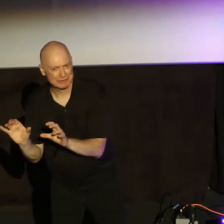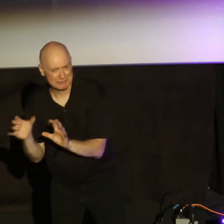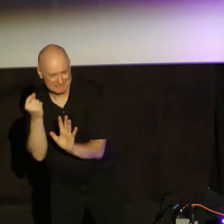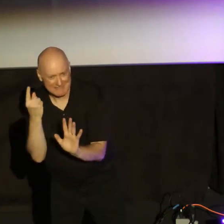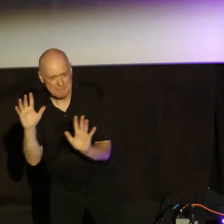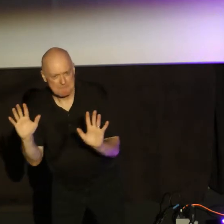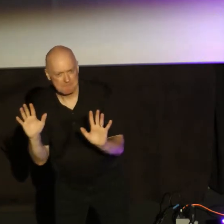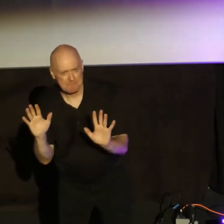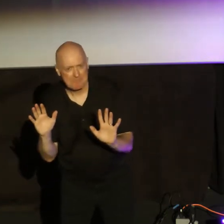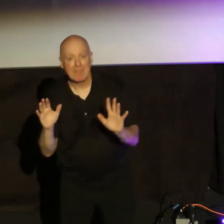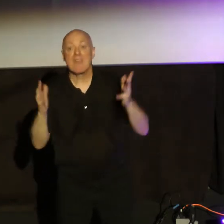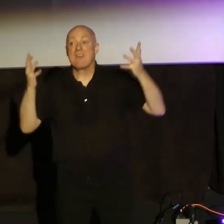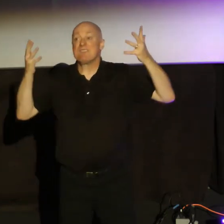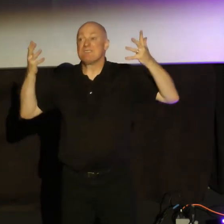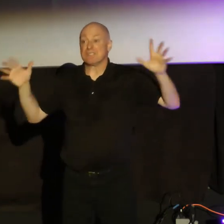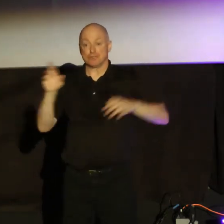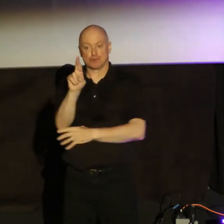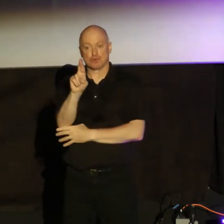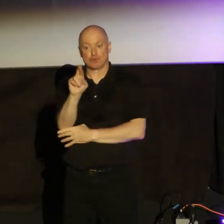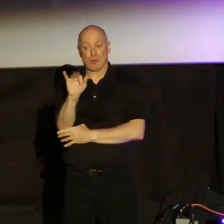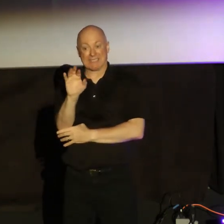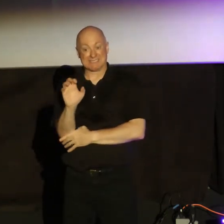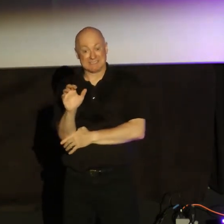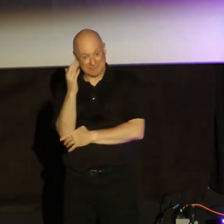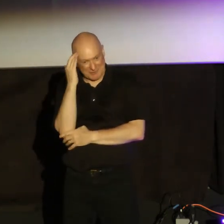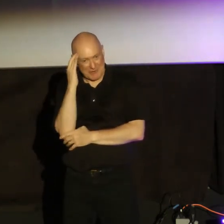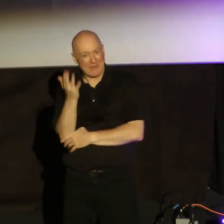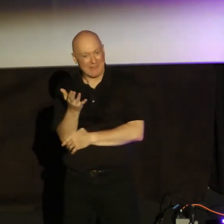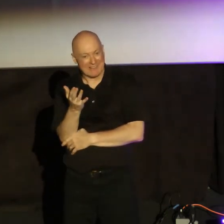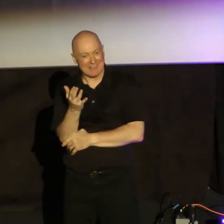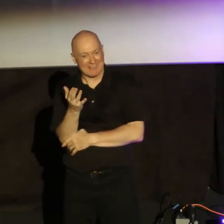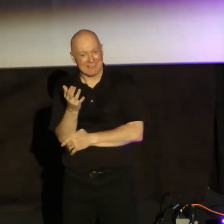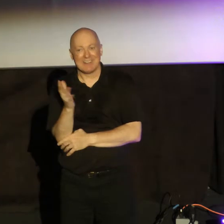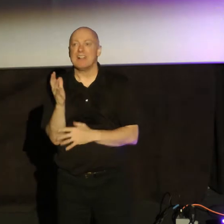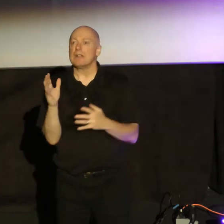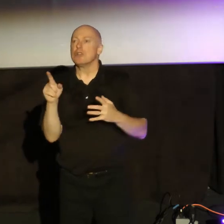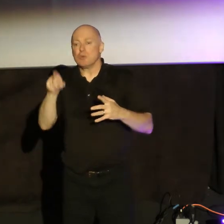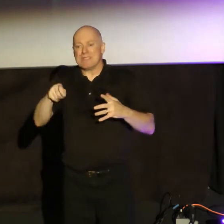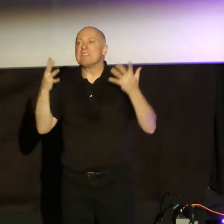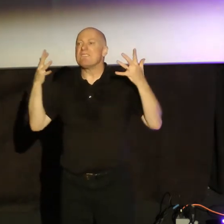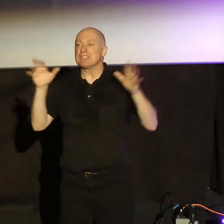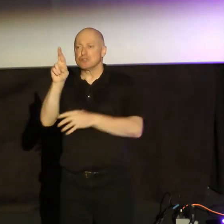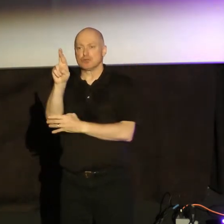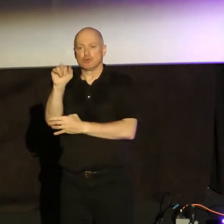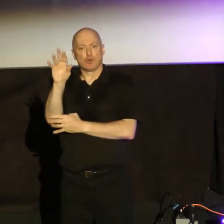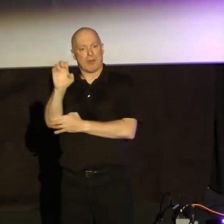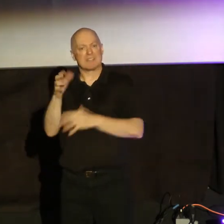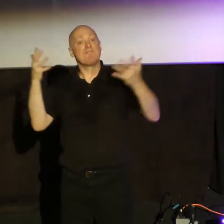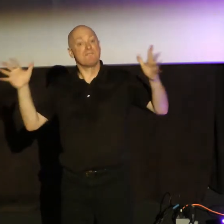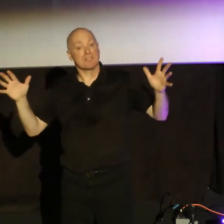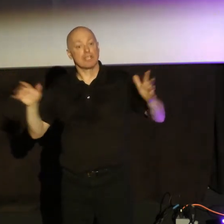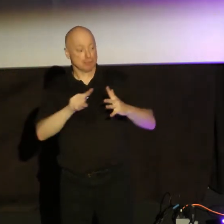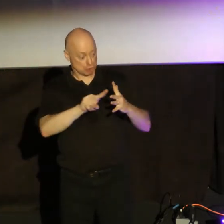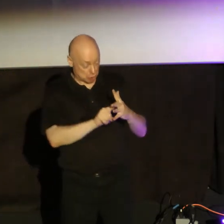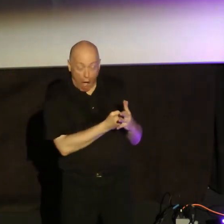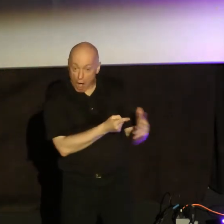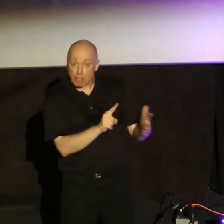idea of finish the race. Okay. It was completed. It's like it finished the race. It finished what it started. When Abraham